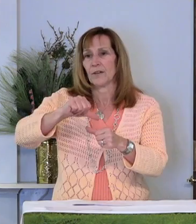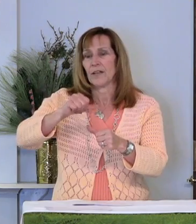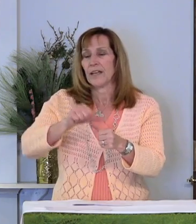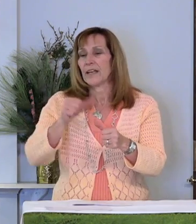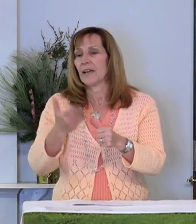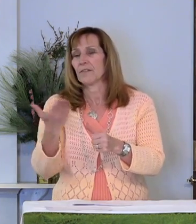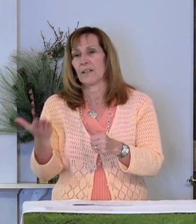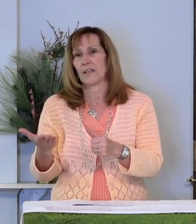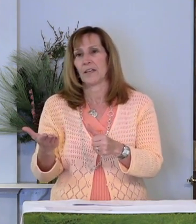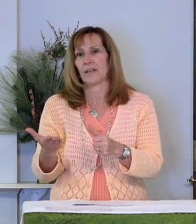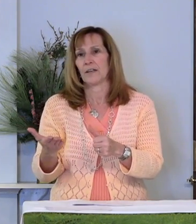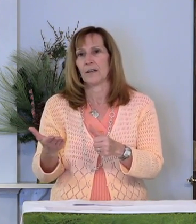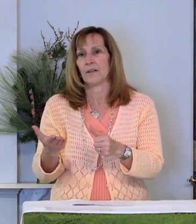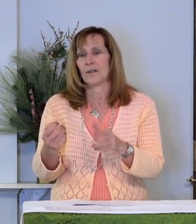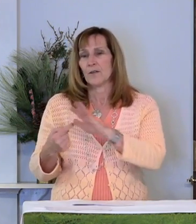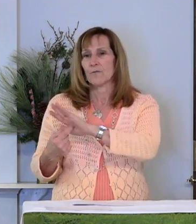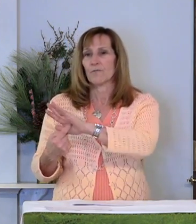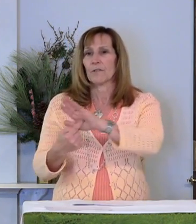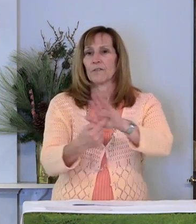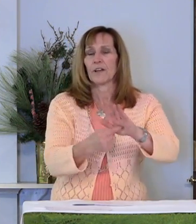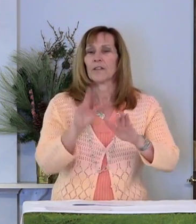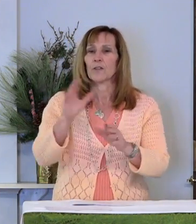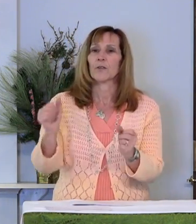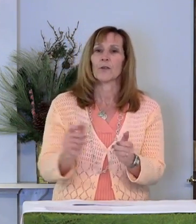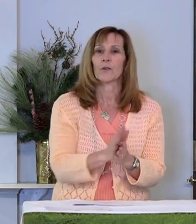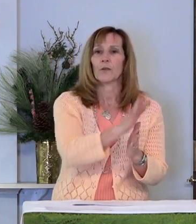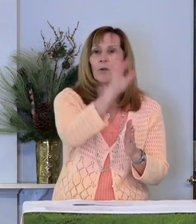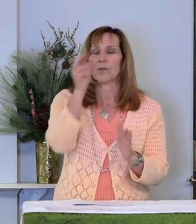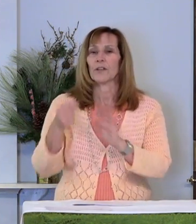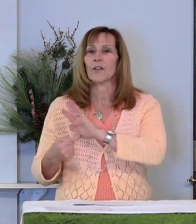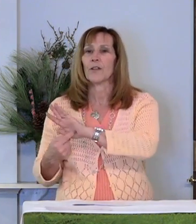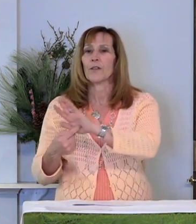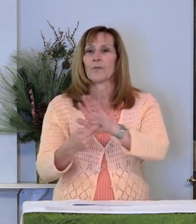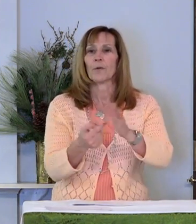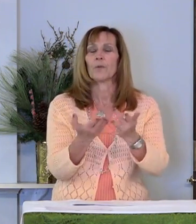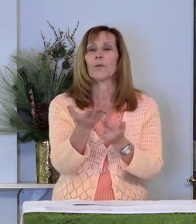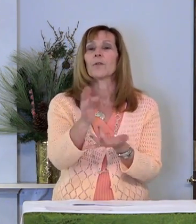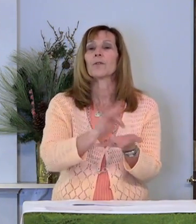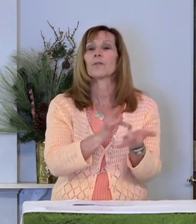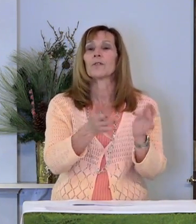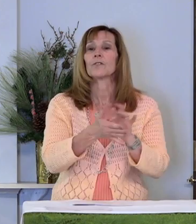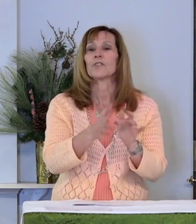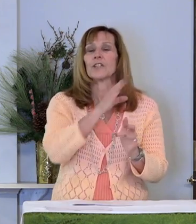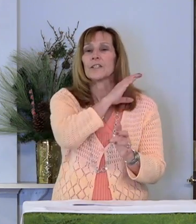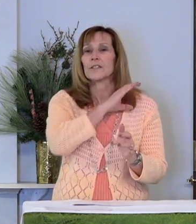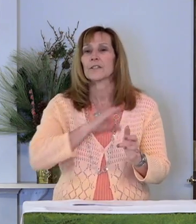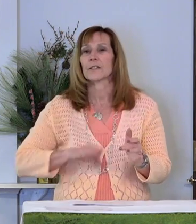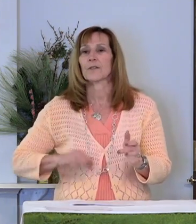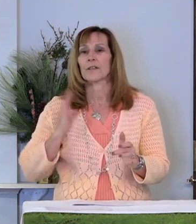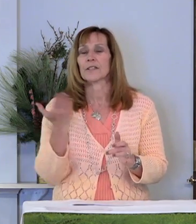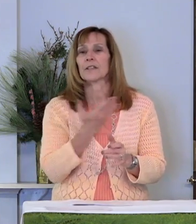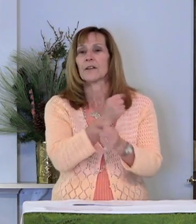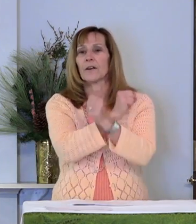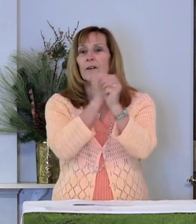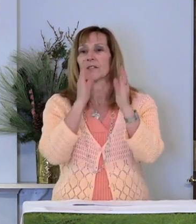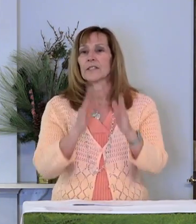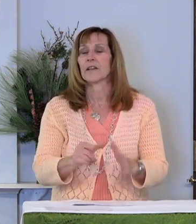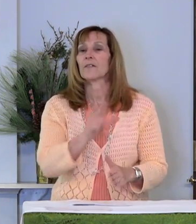everything reflect your glory revealed in Jesus Christ our Savior and Lord.